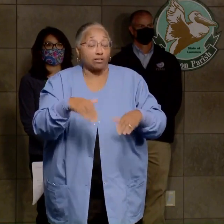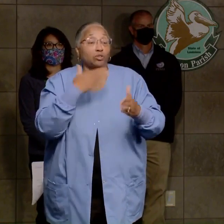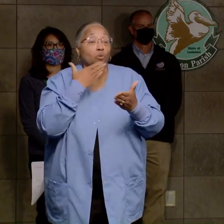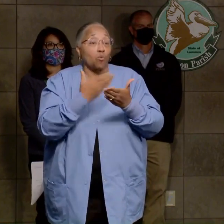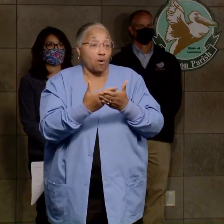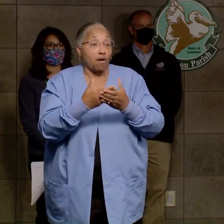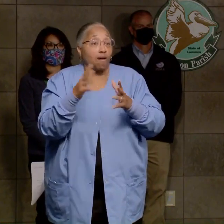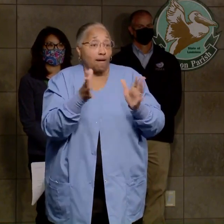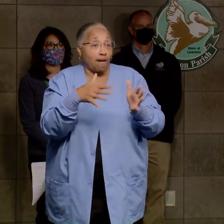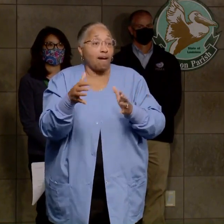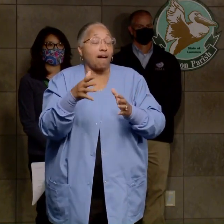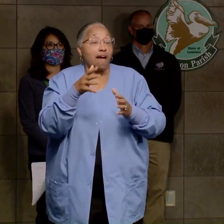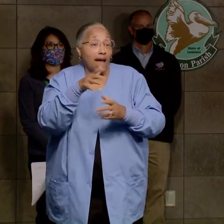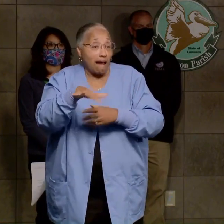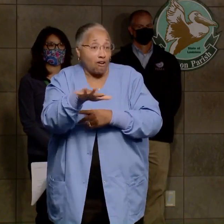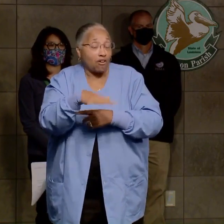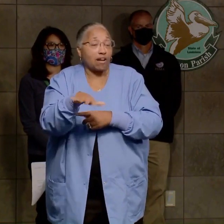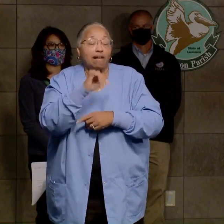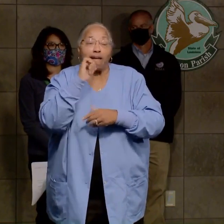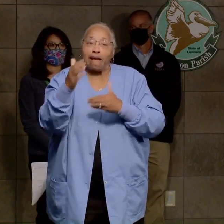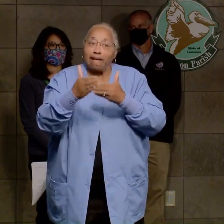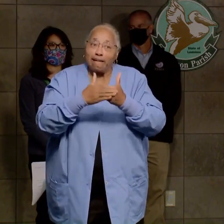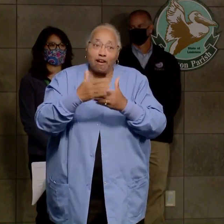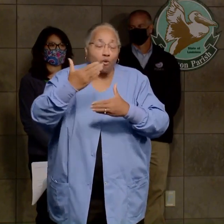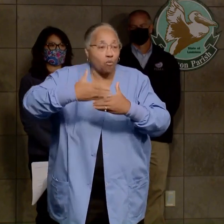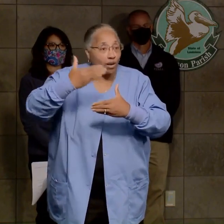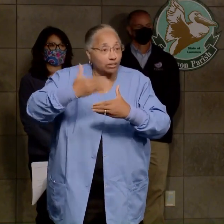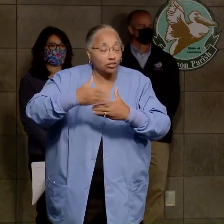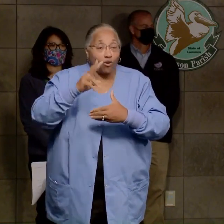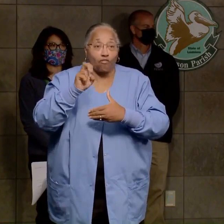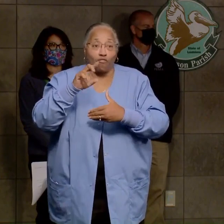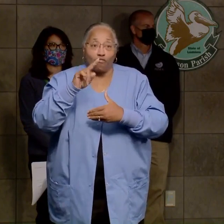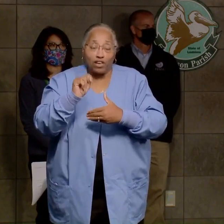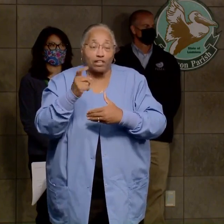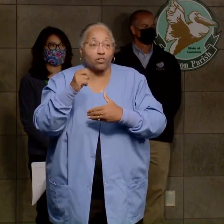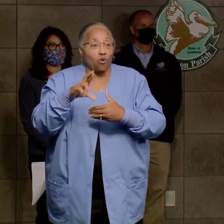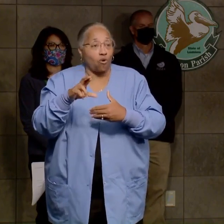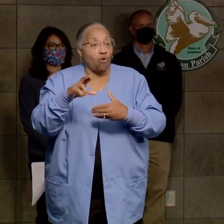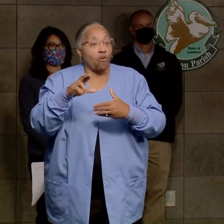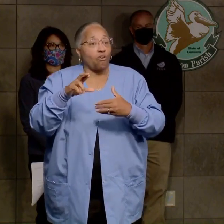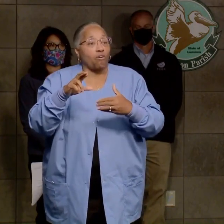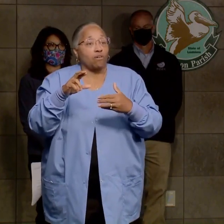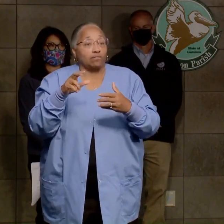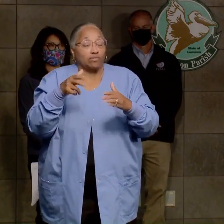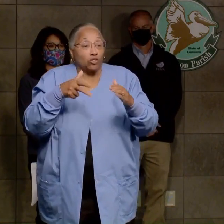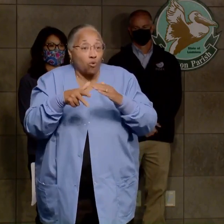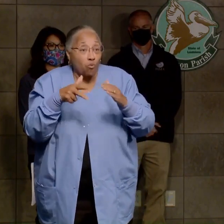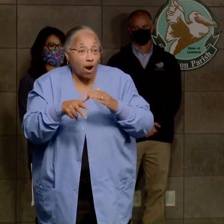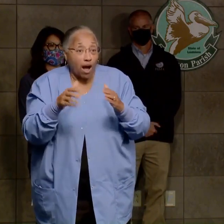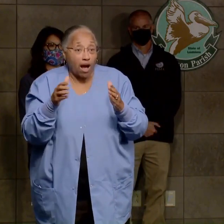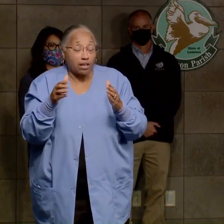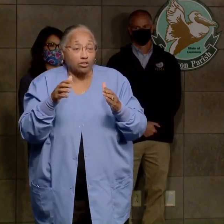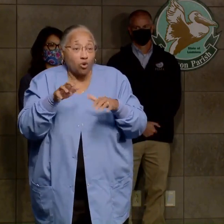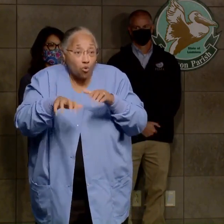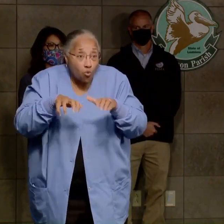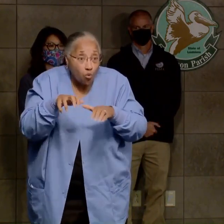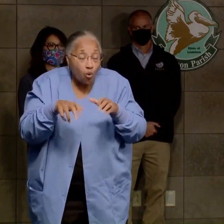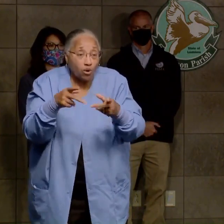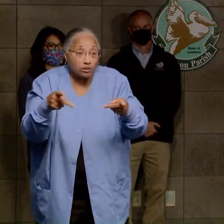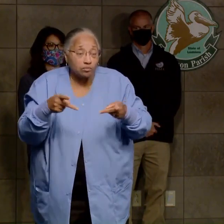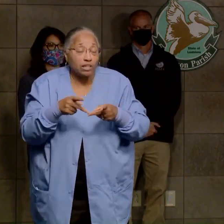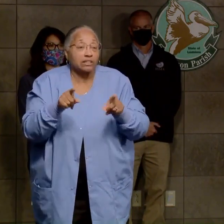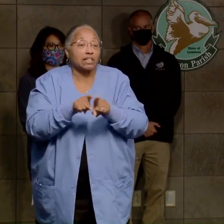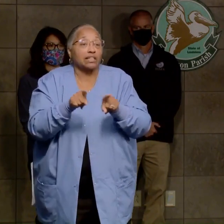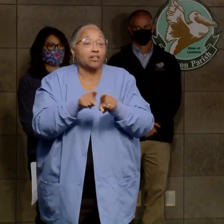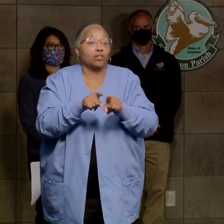not underneath a window or vent, not in a crawl space, garage, certainly not in your home, and then allow that generator at least